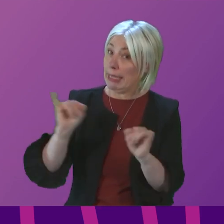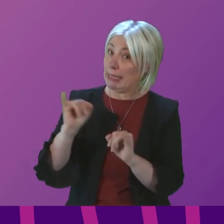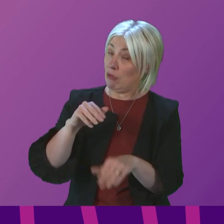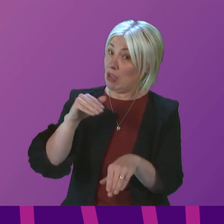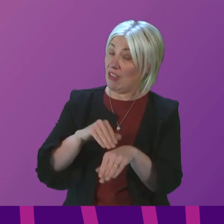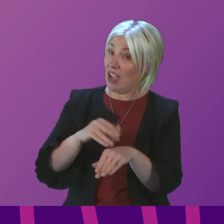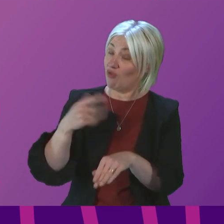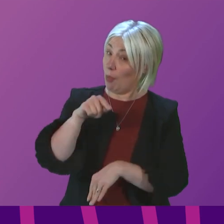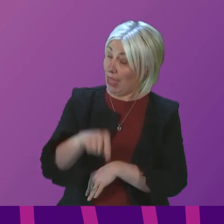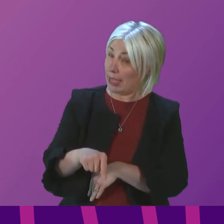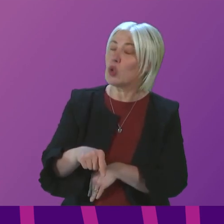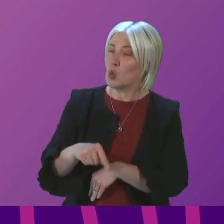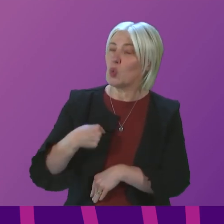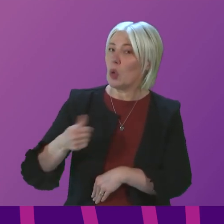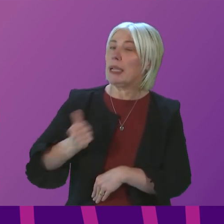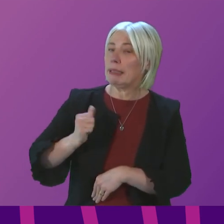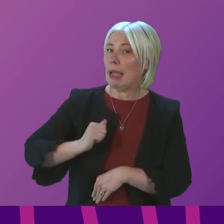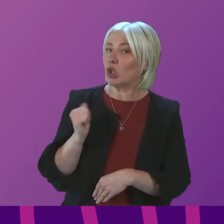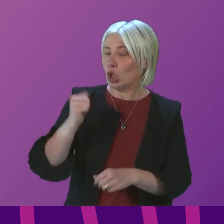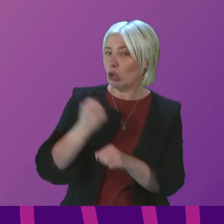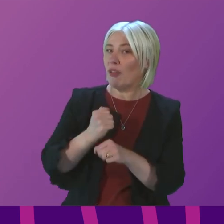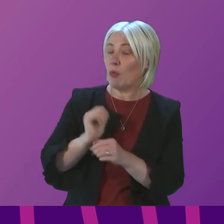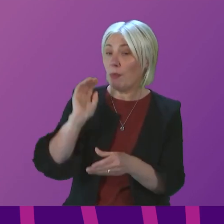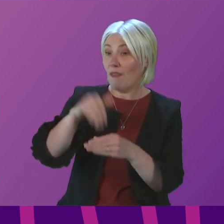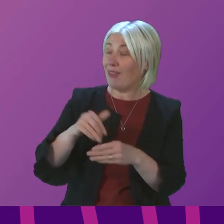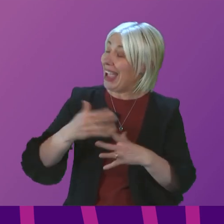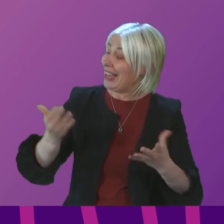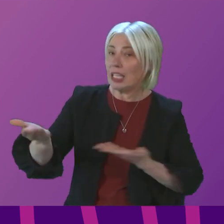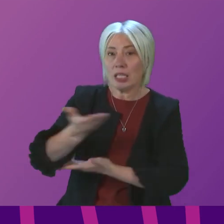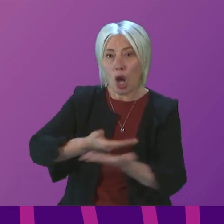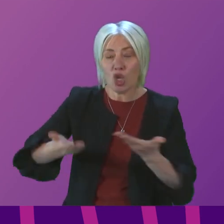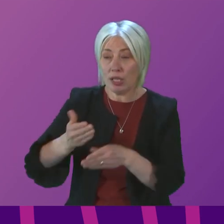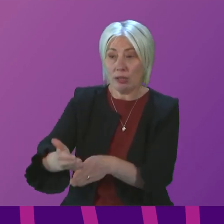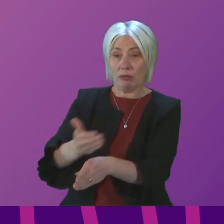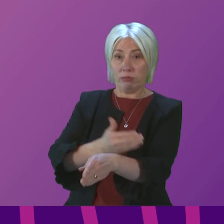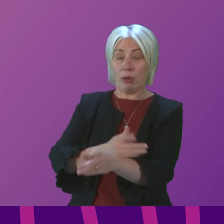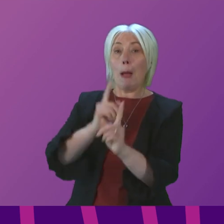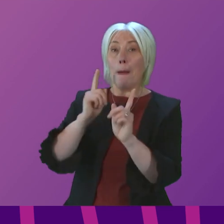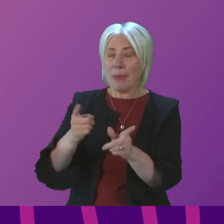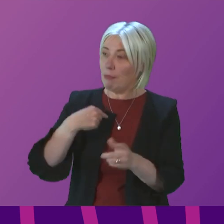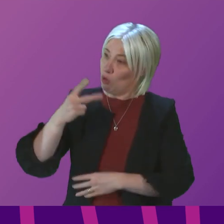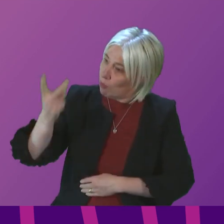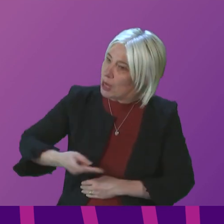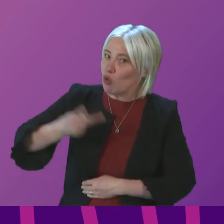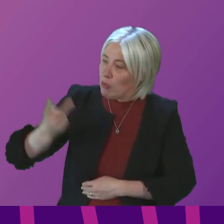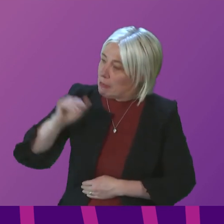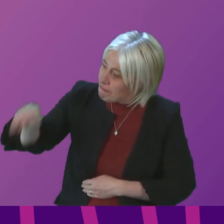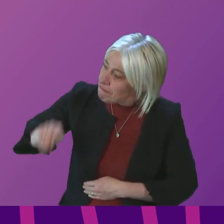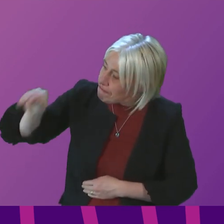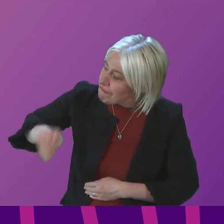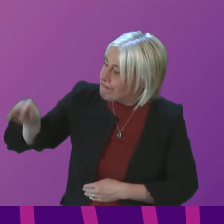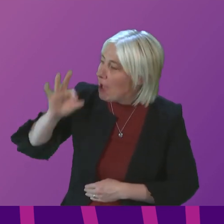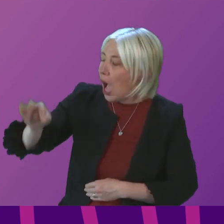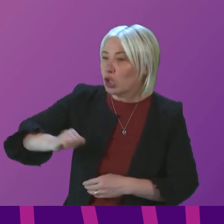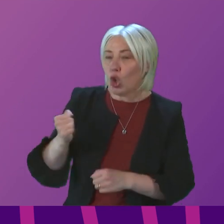such action, we would certainly expect the Scottish Government to be involved in discussions in advance. However, despite a repeated request, the UK Government has